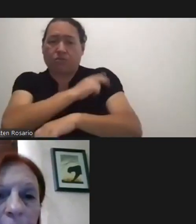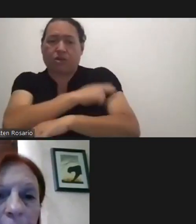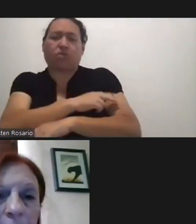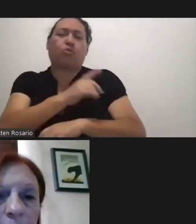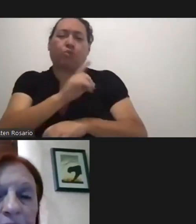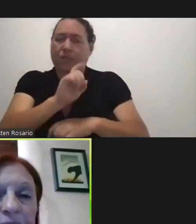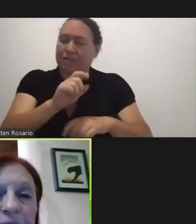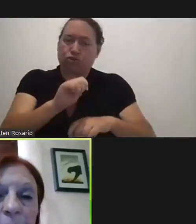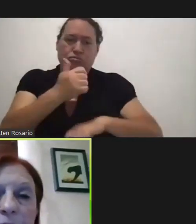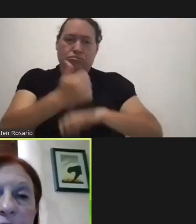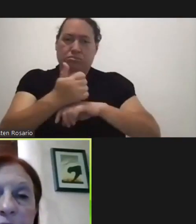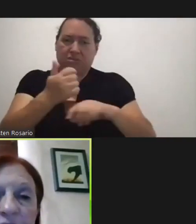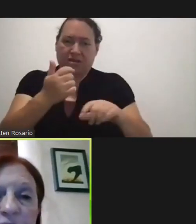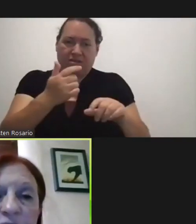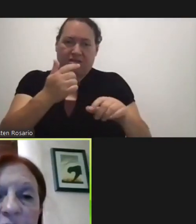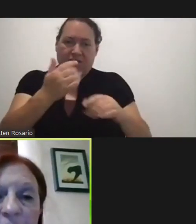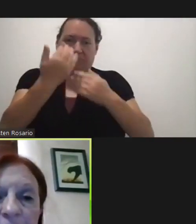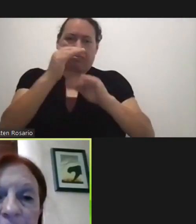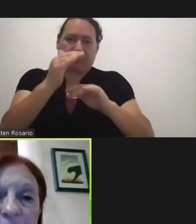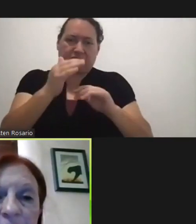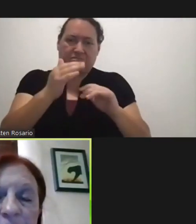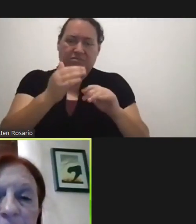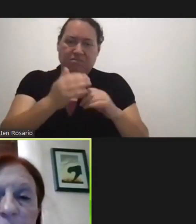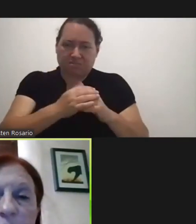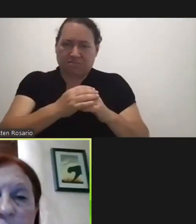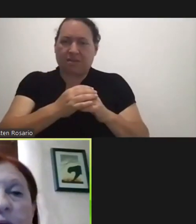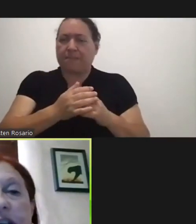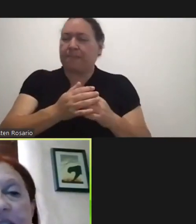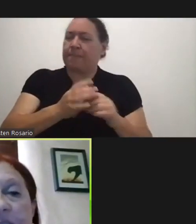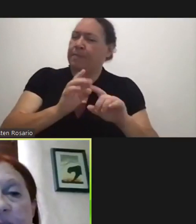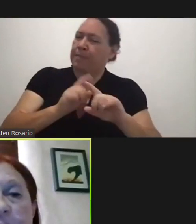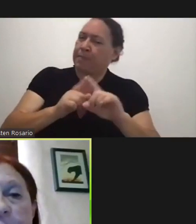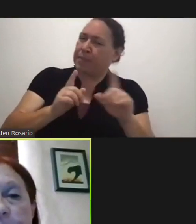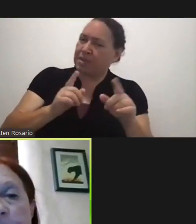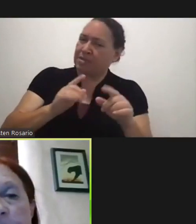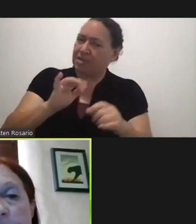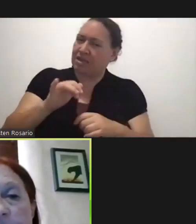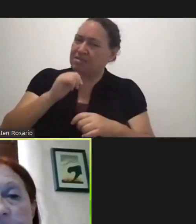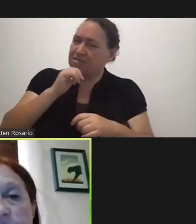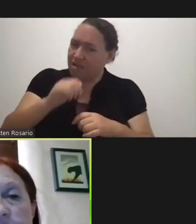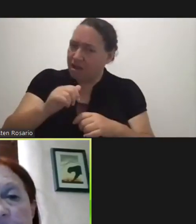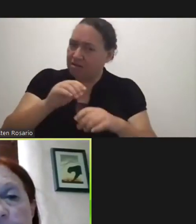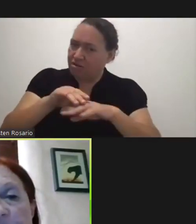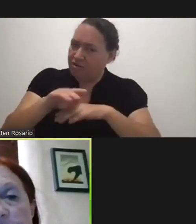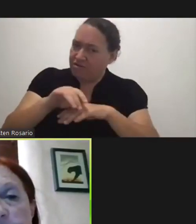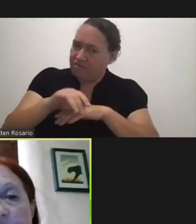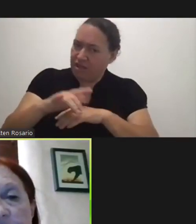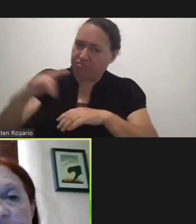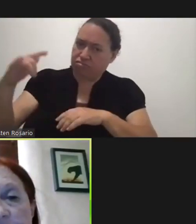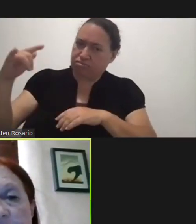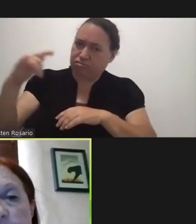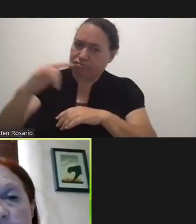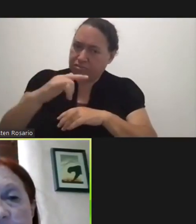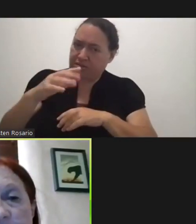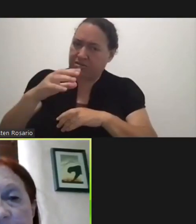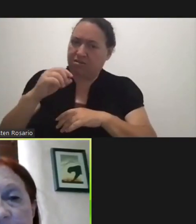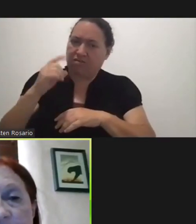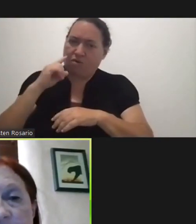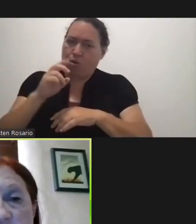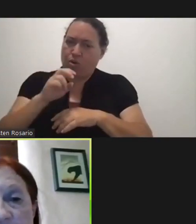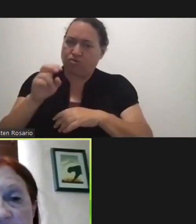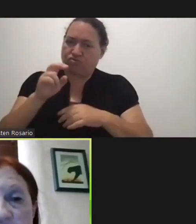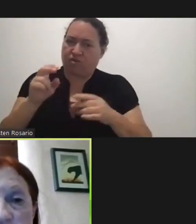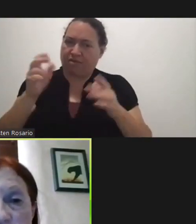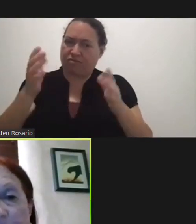Okay But That May Not Affect Flights Is Or Quarantine For Incoming Travelers Is What You're